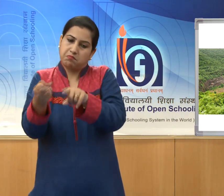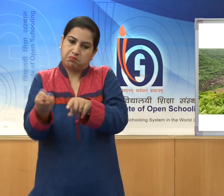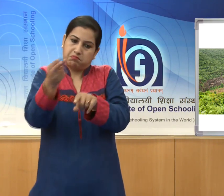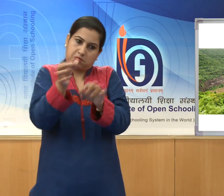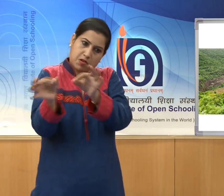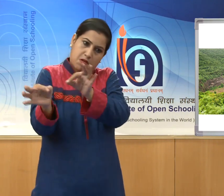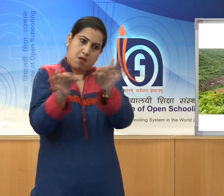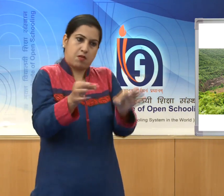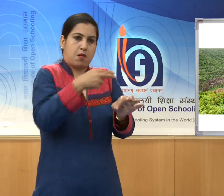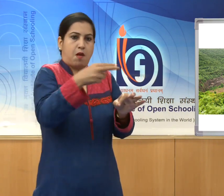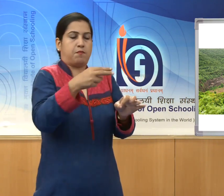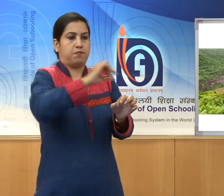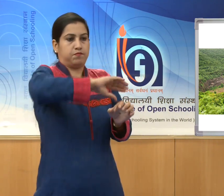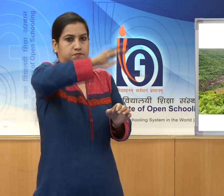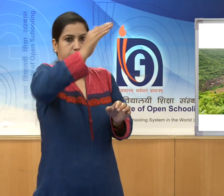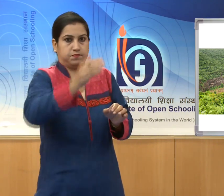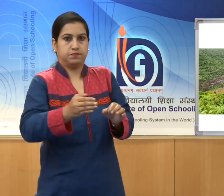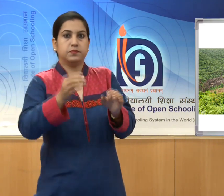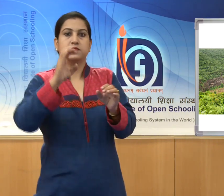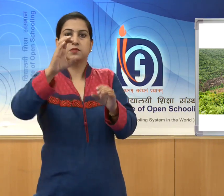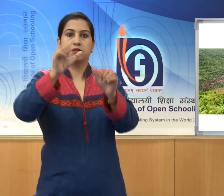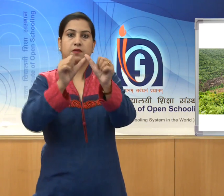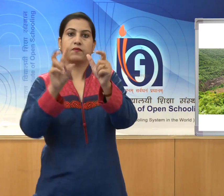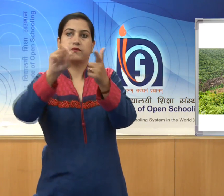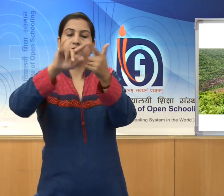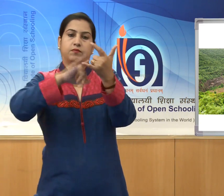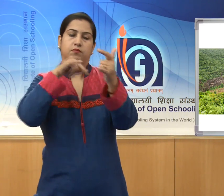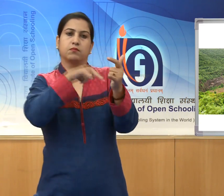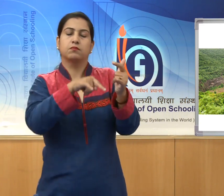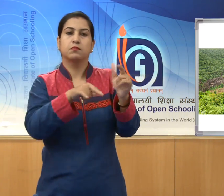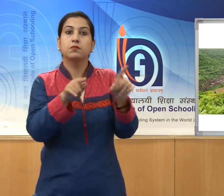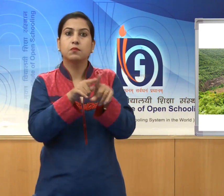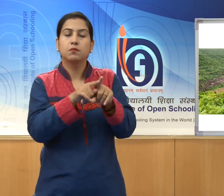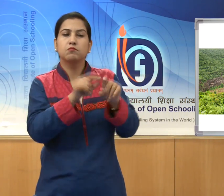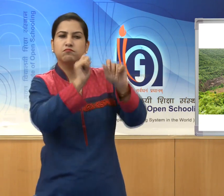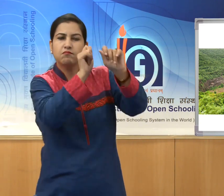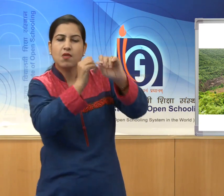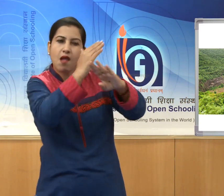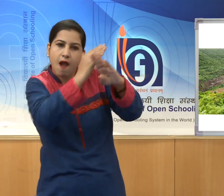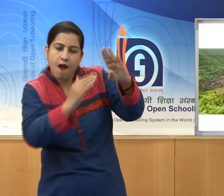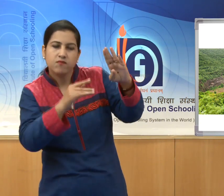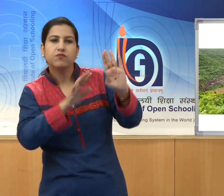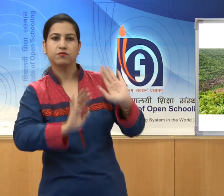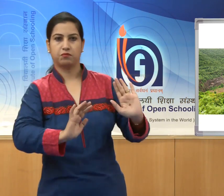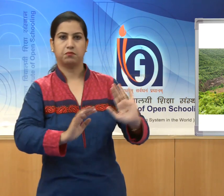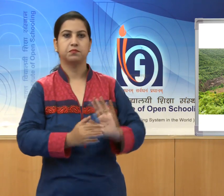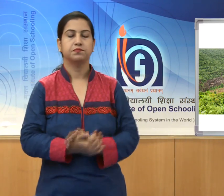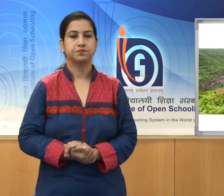including the unfinished one are